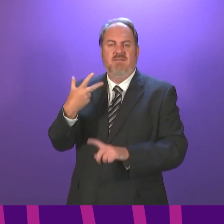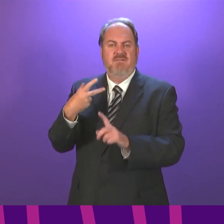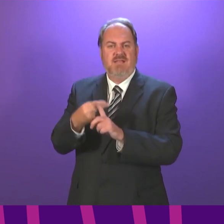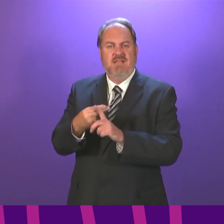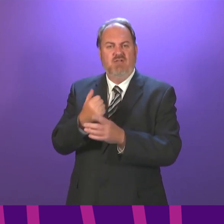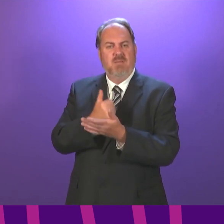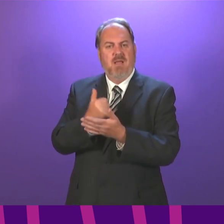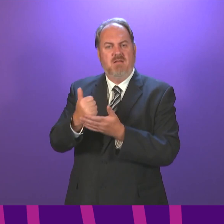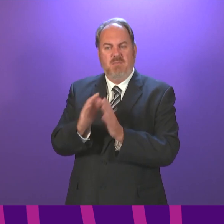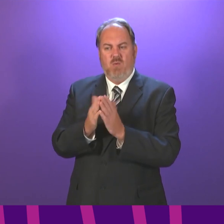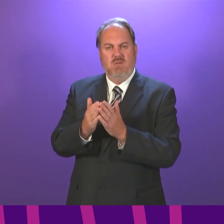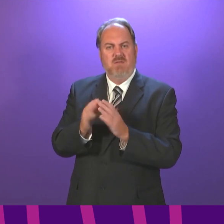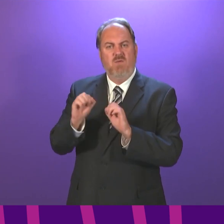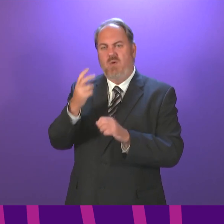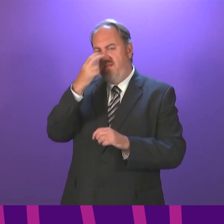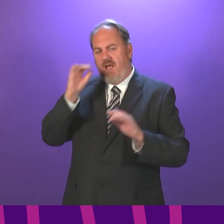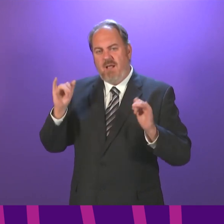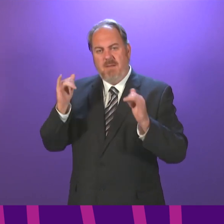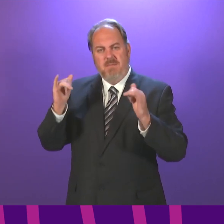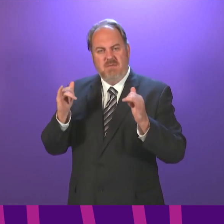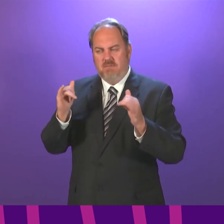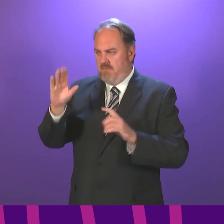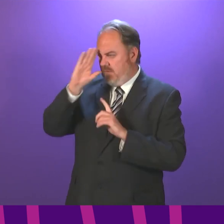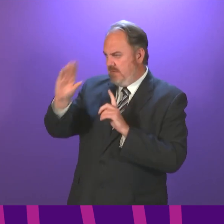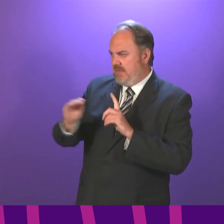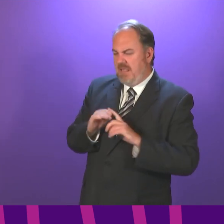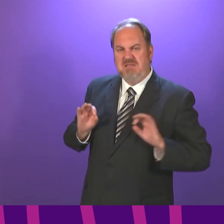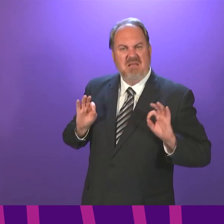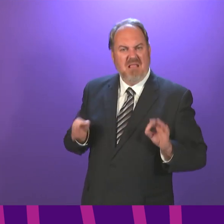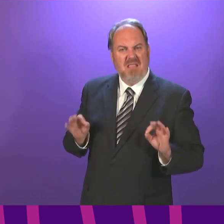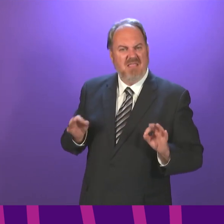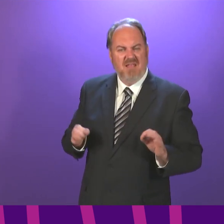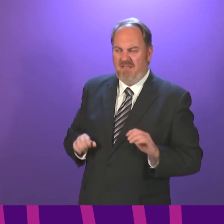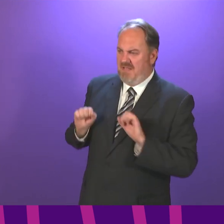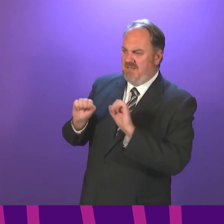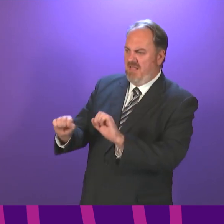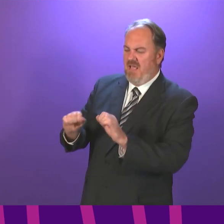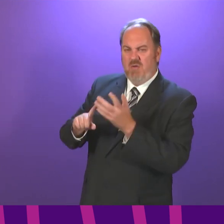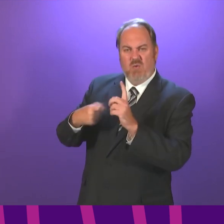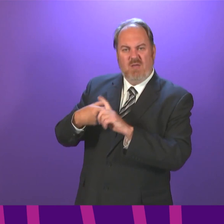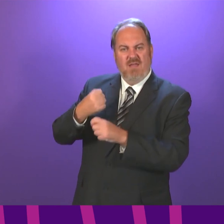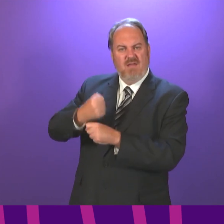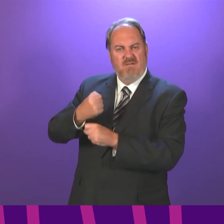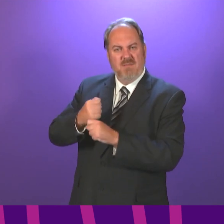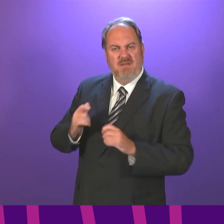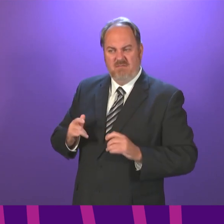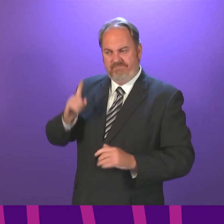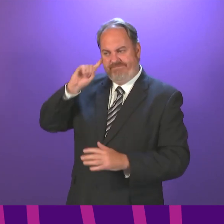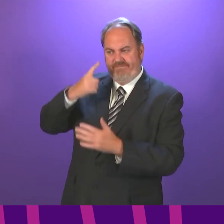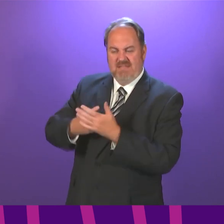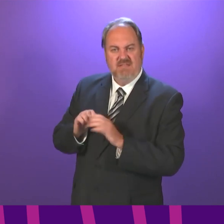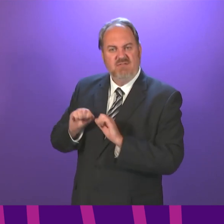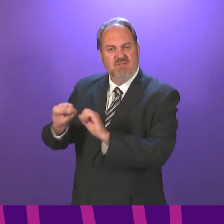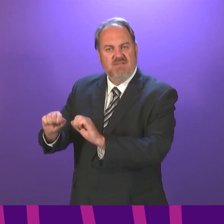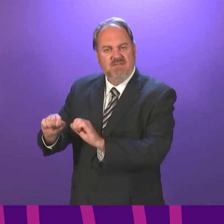we were not consulted in advance. In fact, that was a change in what we thought was the position of the UK Government. We will try to have sensible discussions across